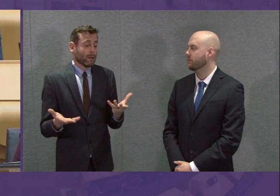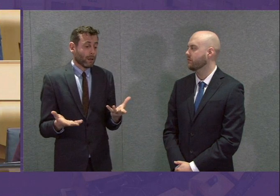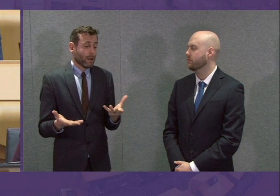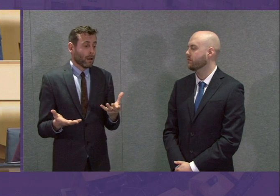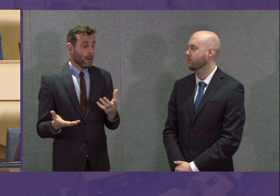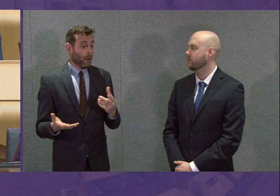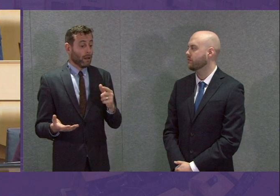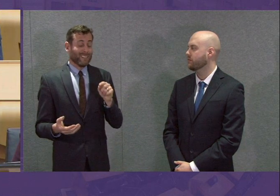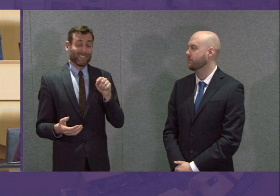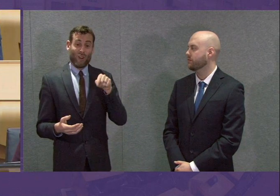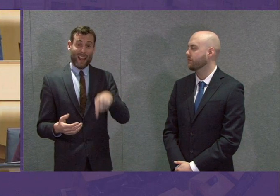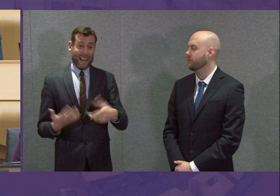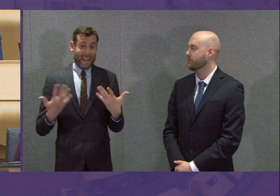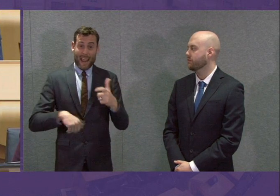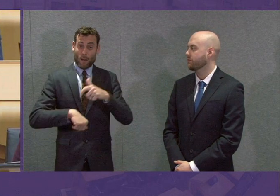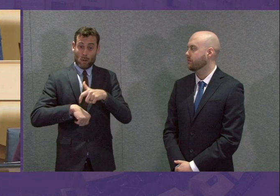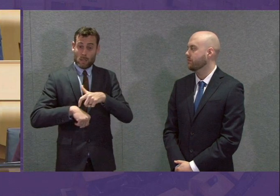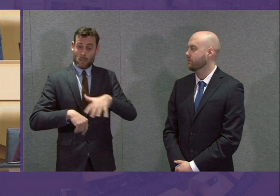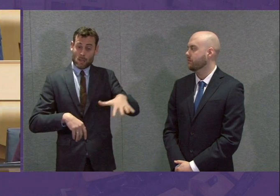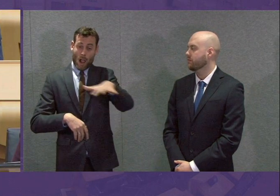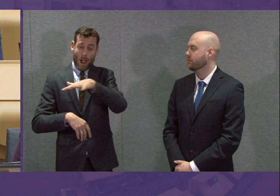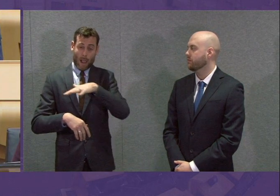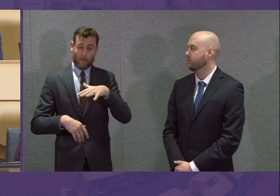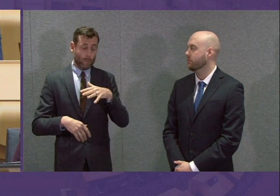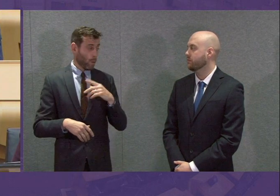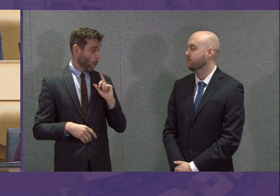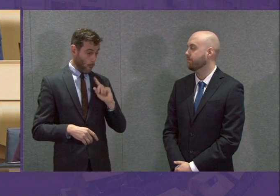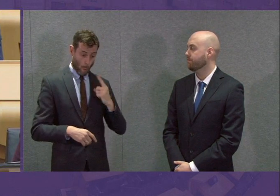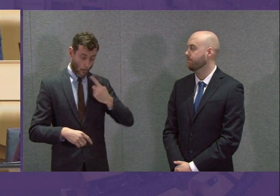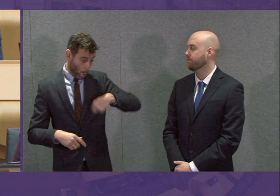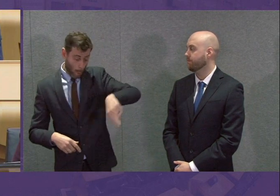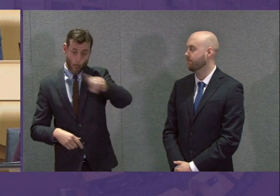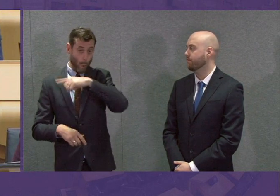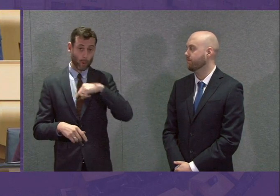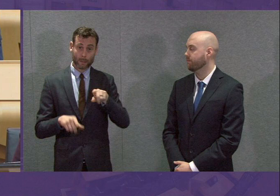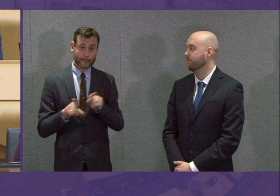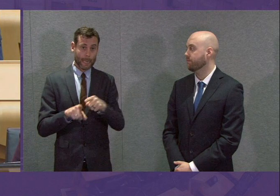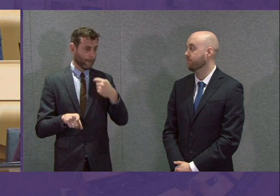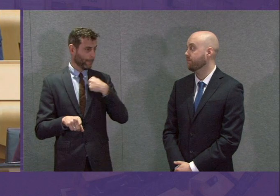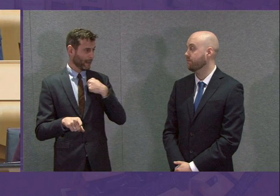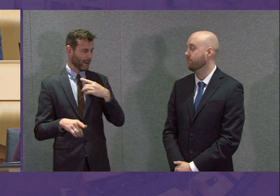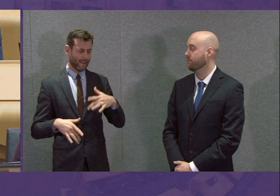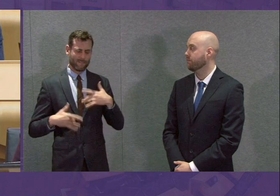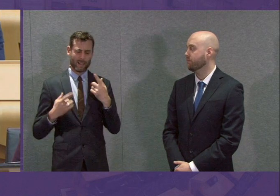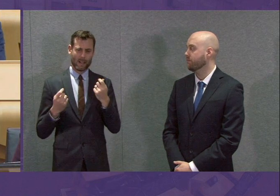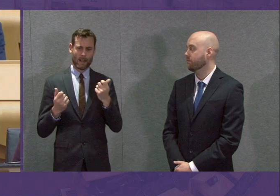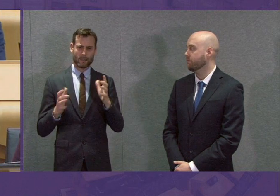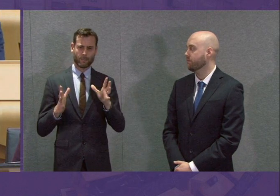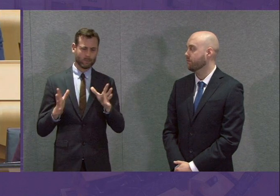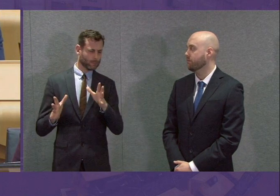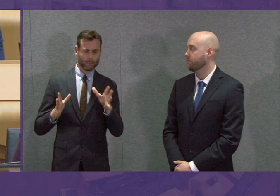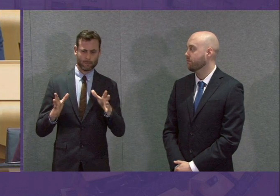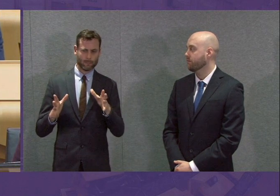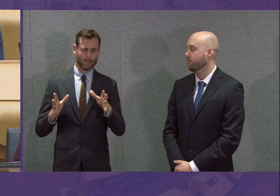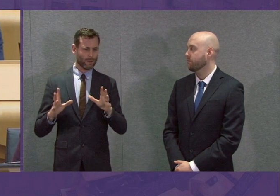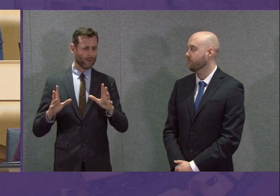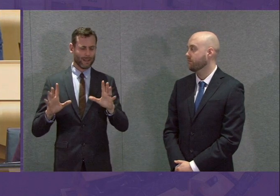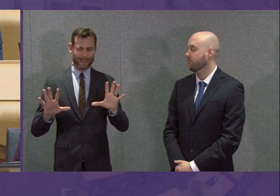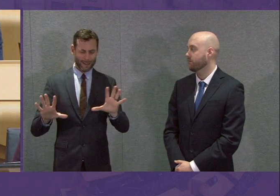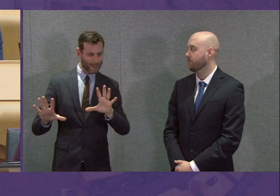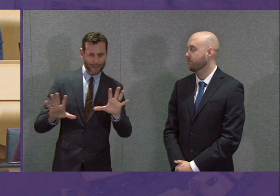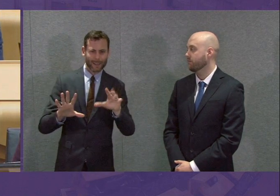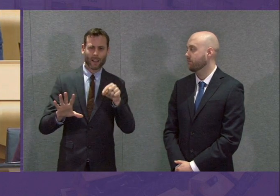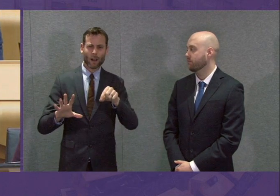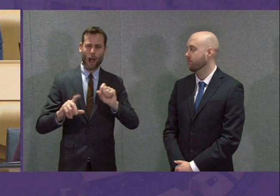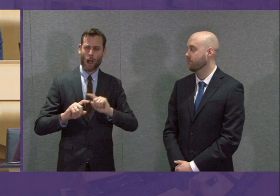We're in a period just now where all of us, myself included, feels perhaps a bit unusual because this is